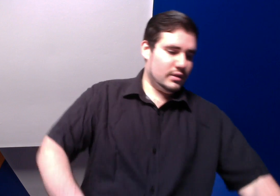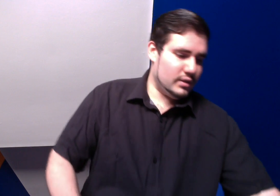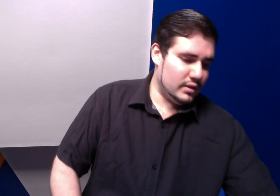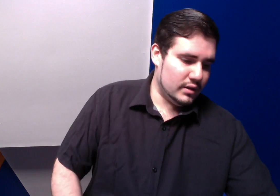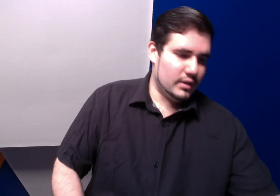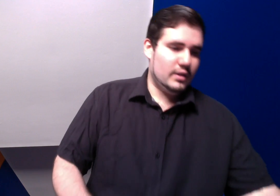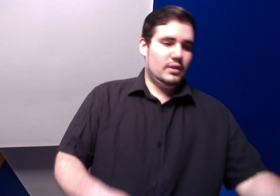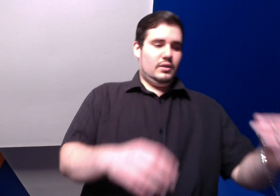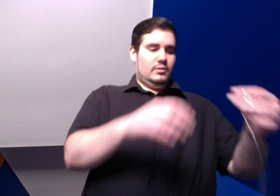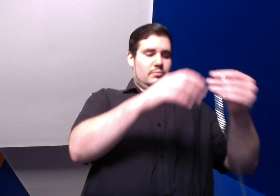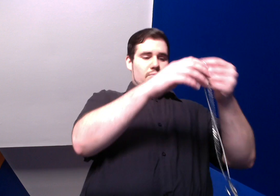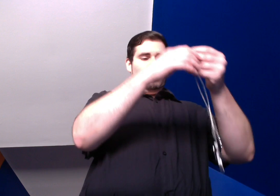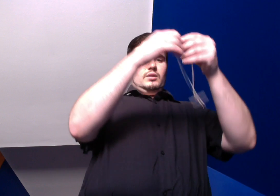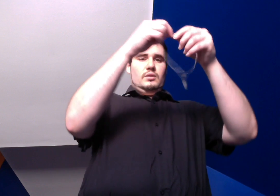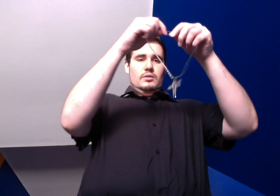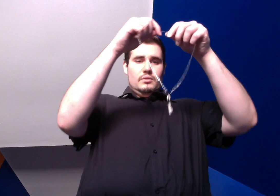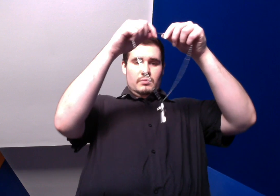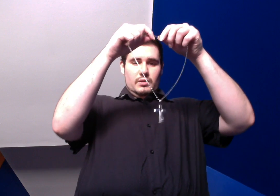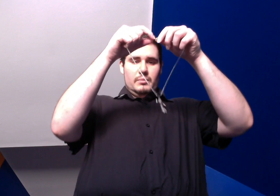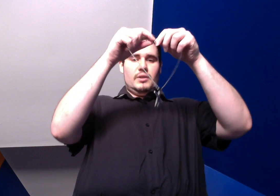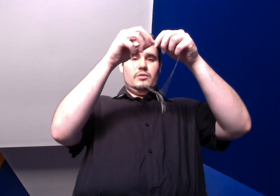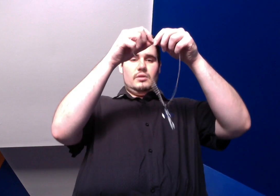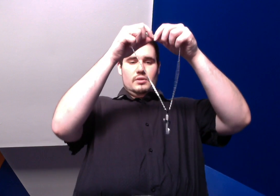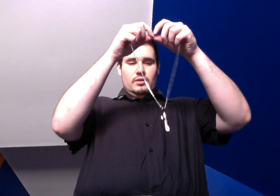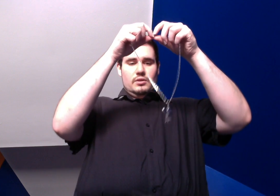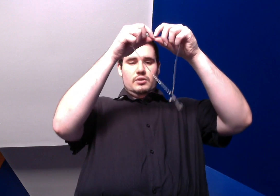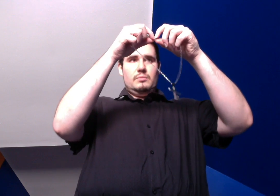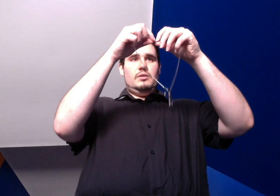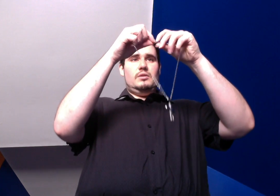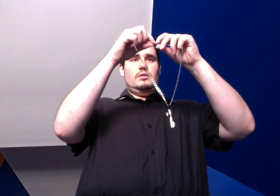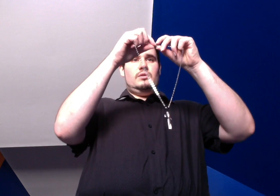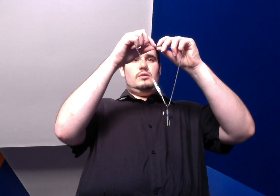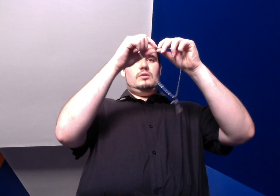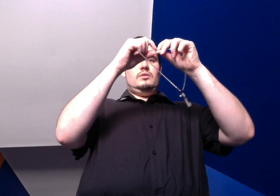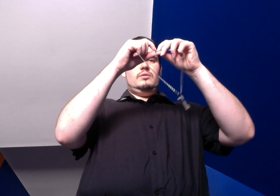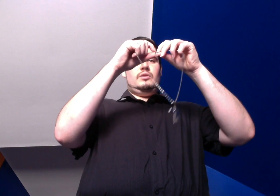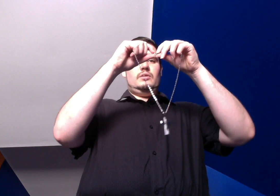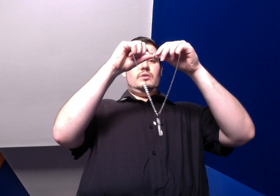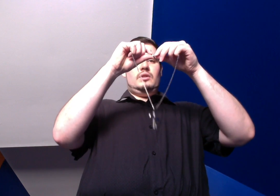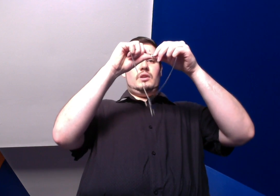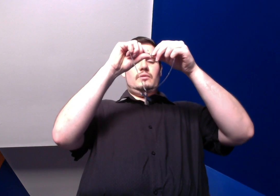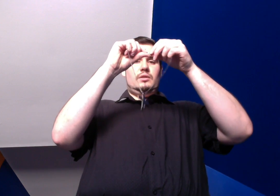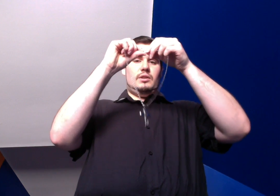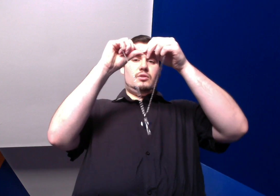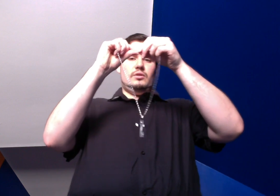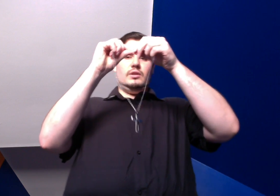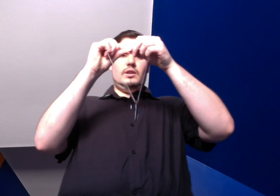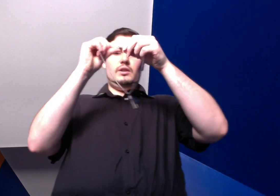let me get my cross on just because it's always good to have a little extra luck